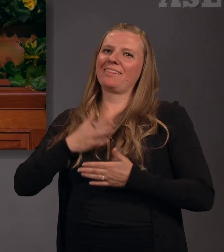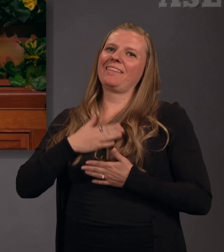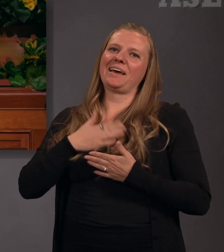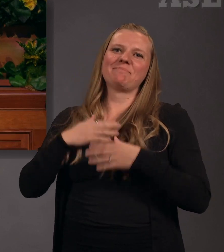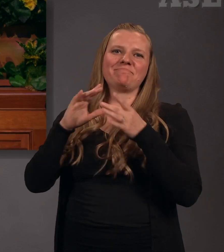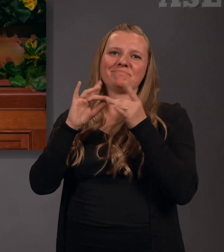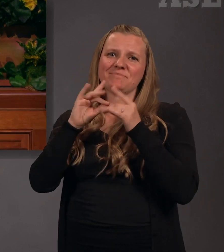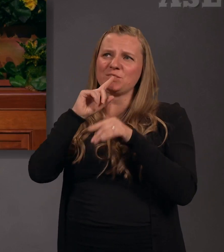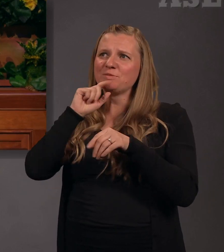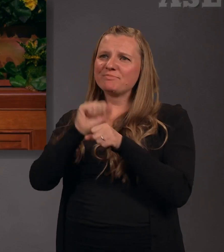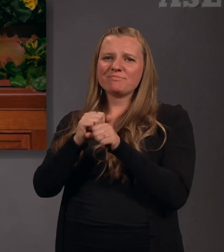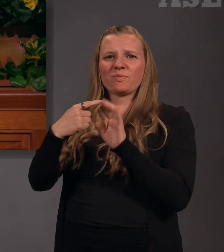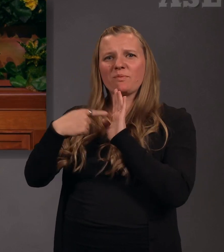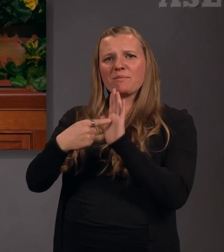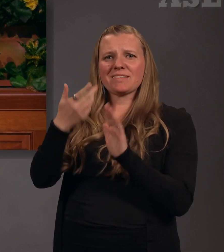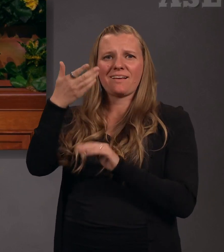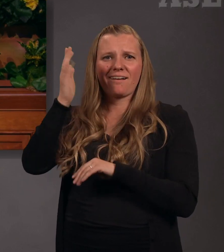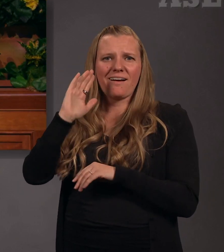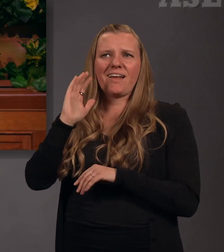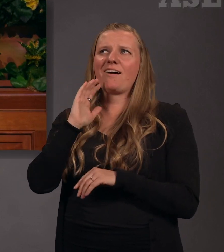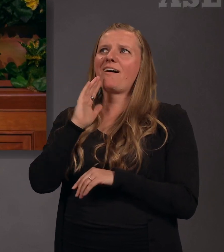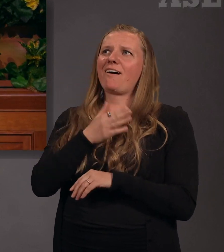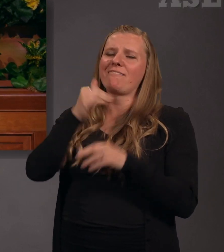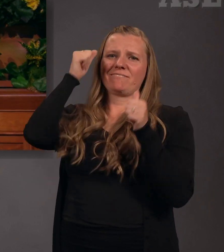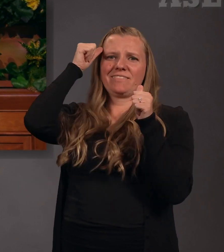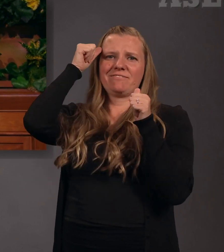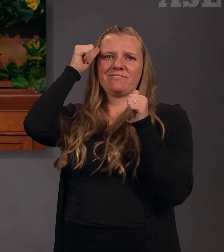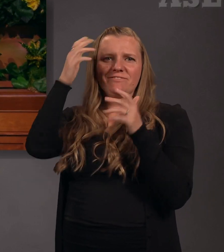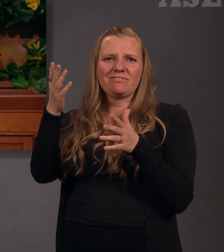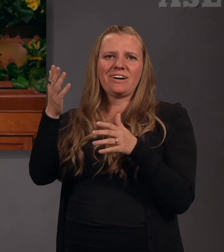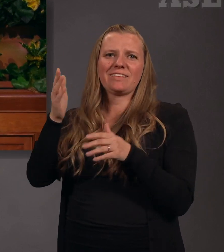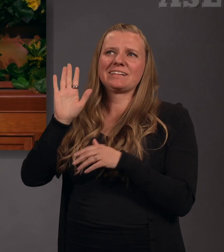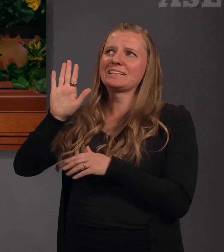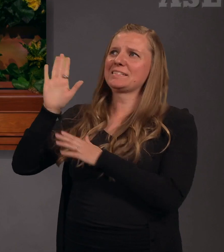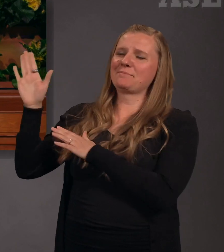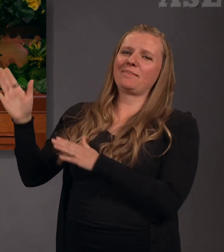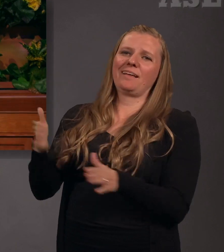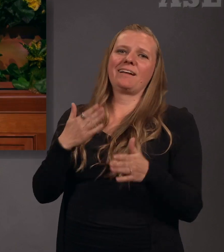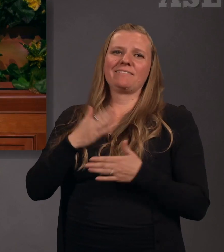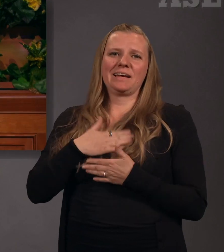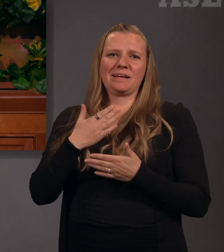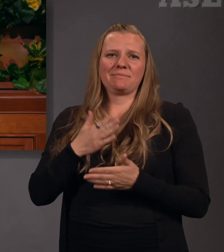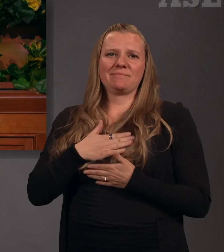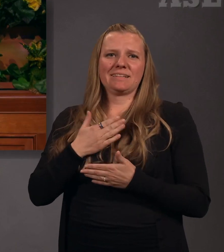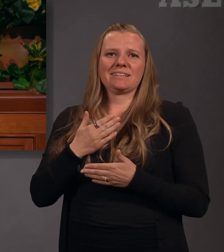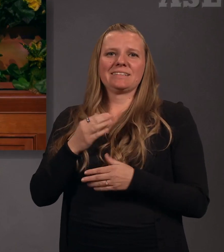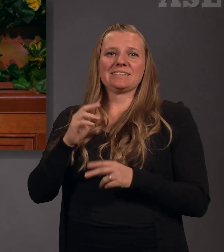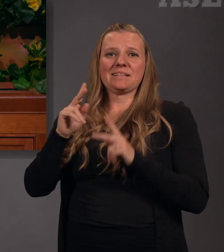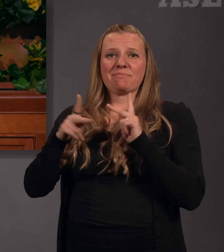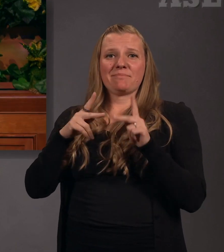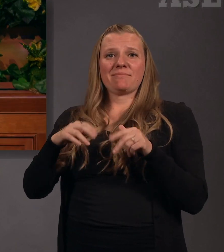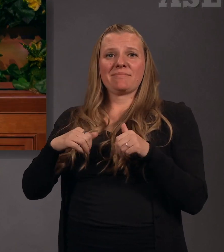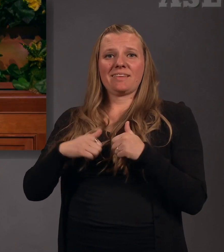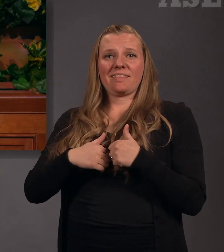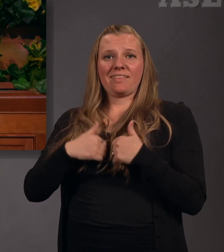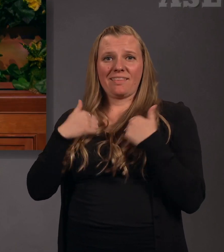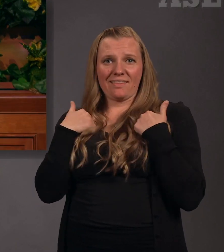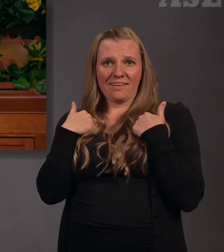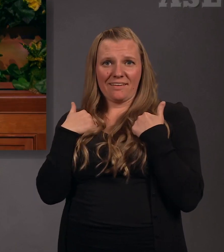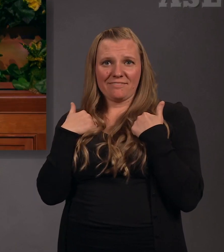truly captures the full and majestic joy found in God, our Heavenly Father's great plan of happiness.